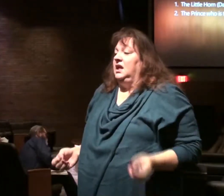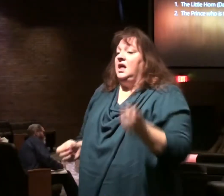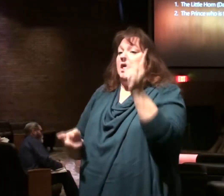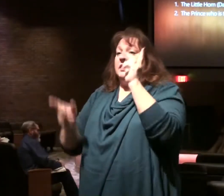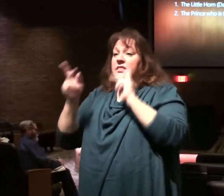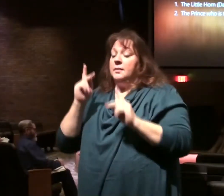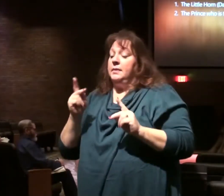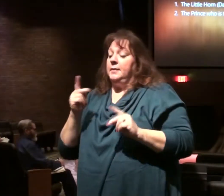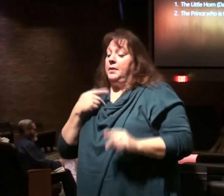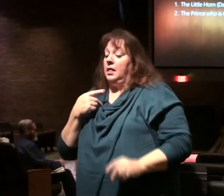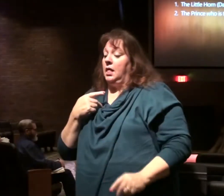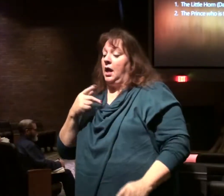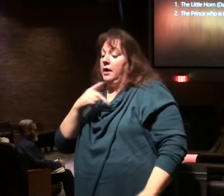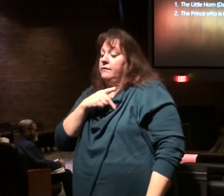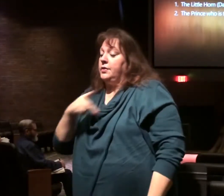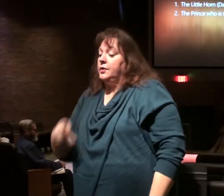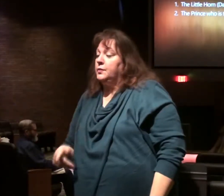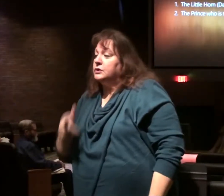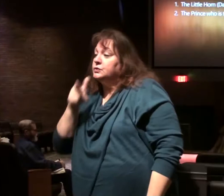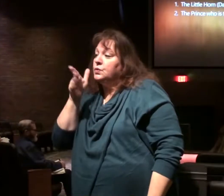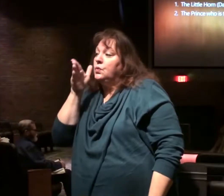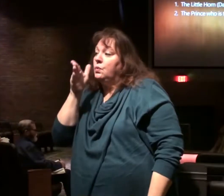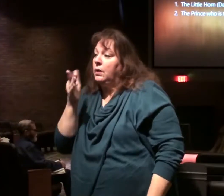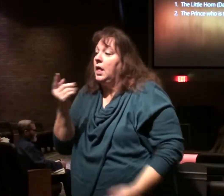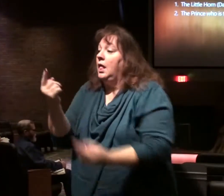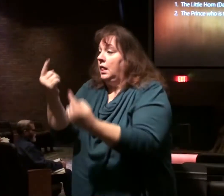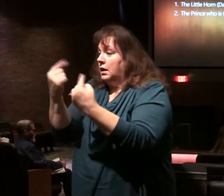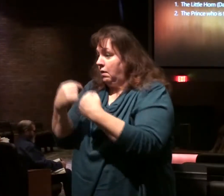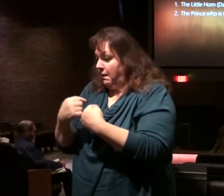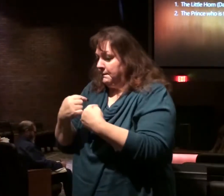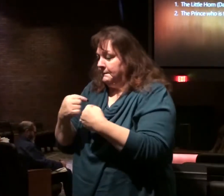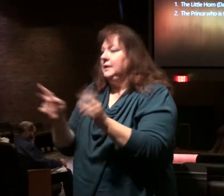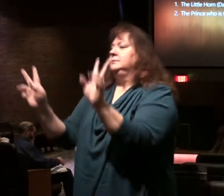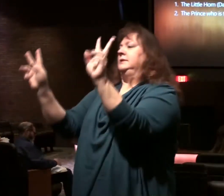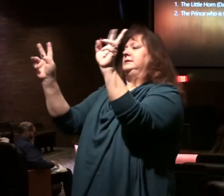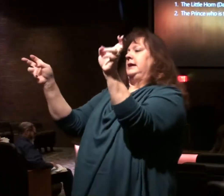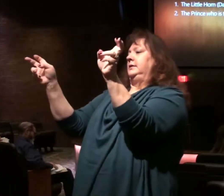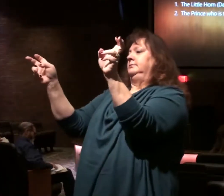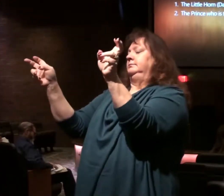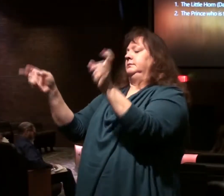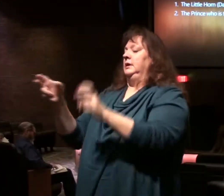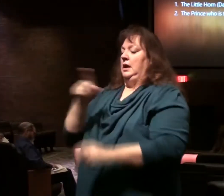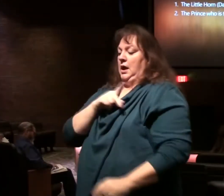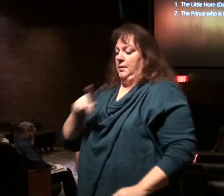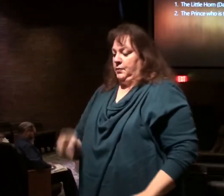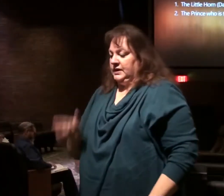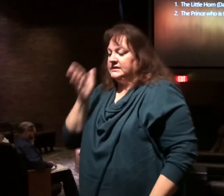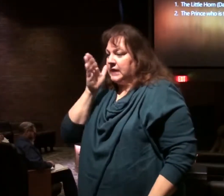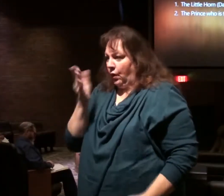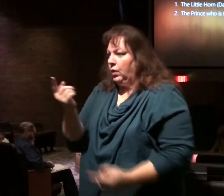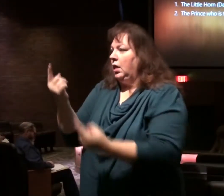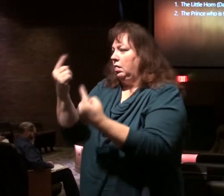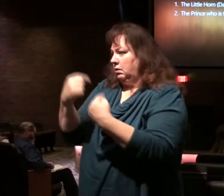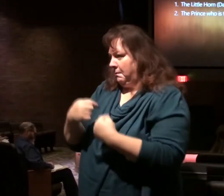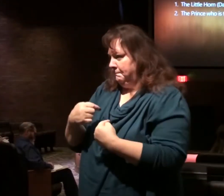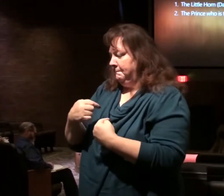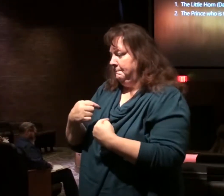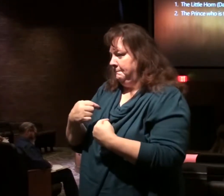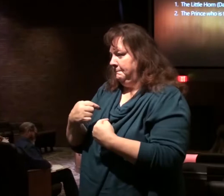of the Prince who is to come. There's the title for the Antichrist. He's called the Prince who is to come.